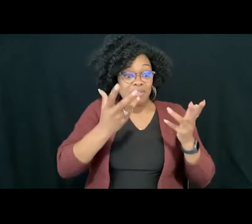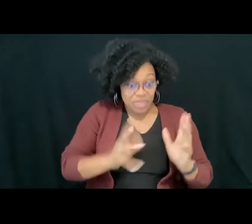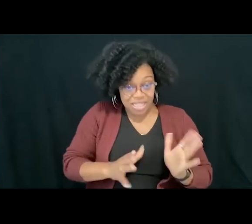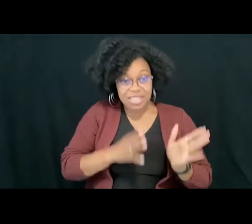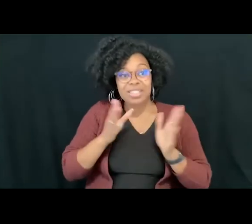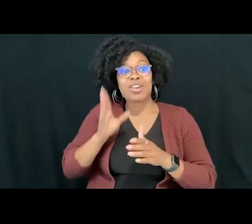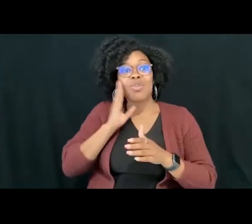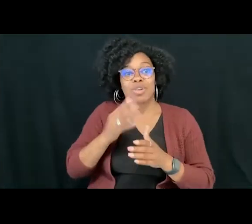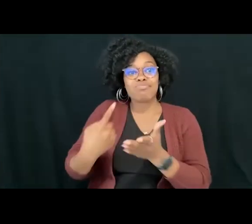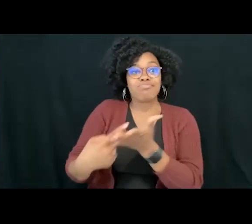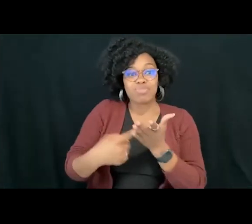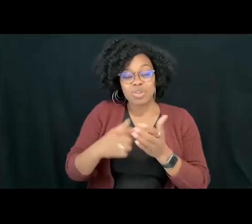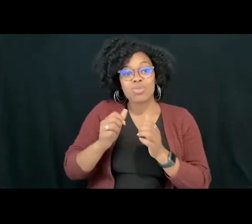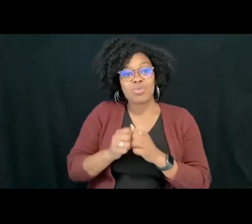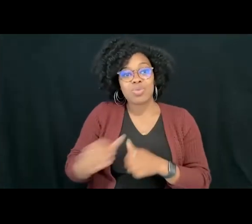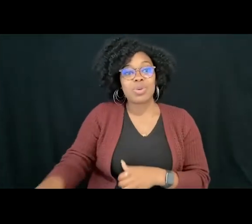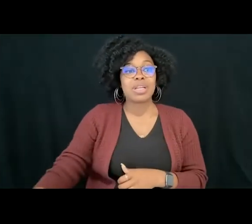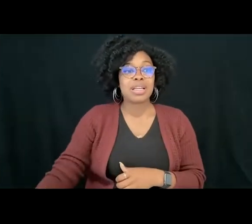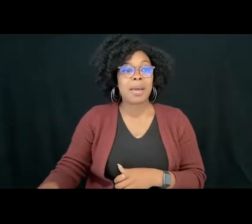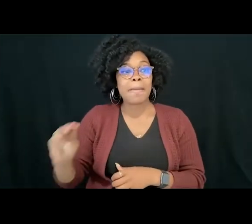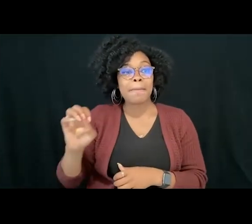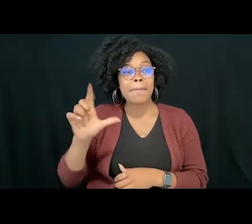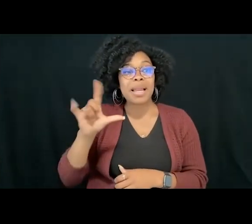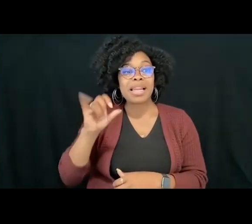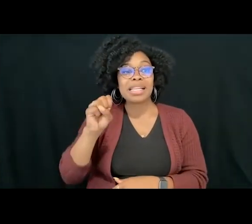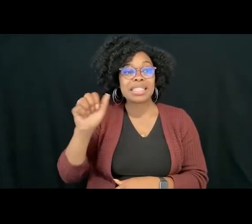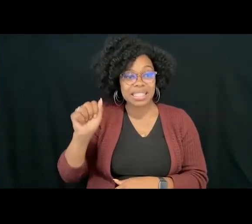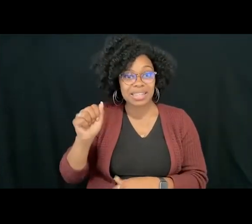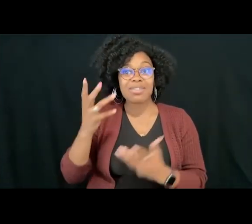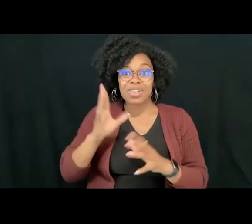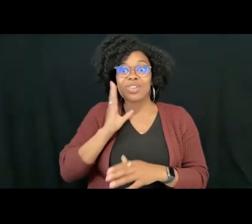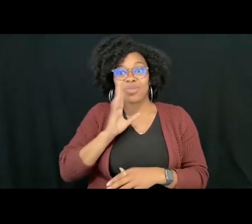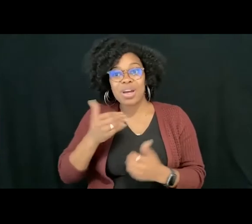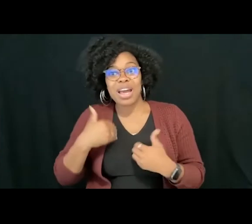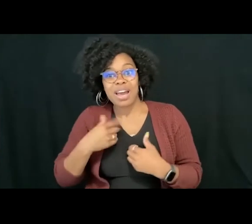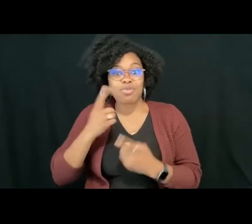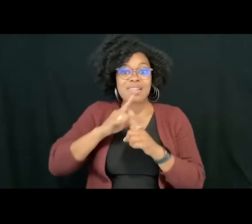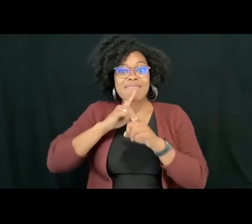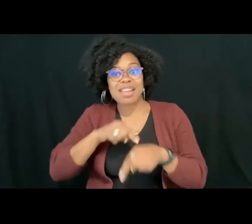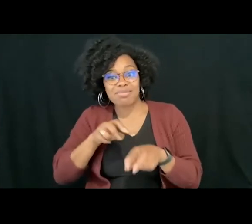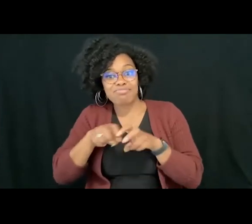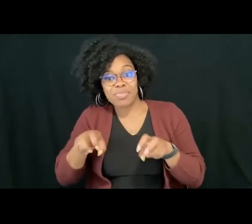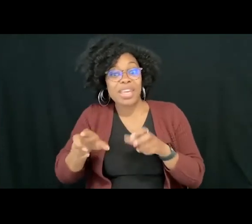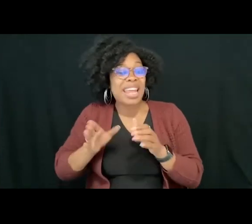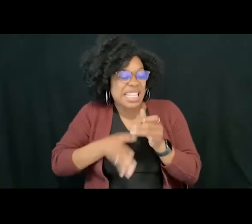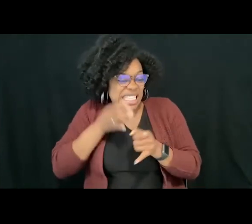have a question and answer period with the audience toward the end. And at the very end, will have a raffle among attendees of